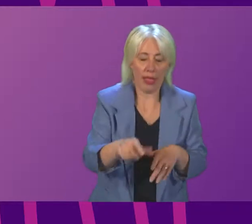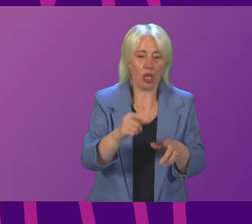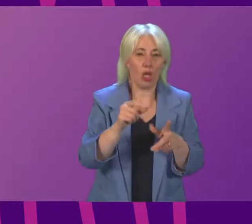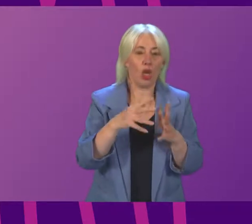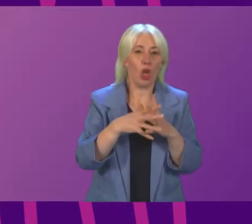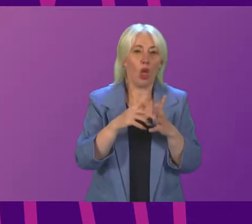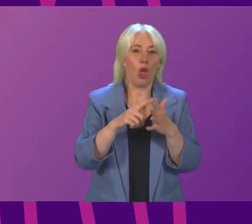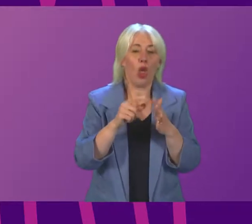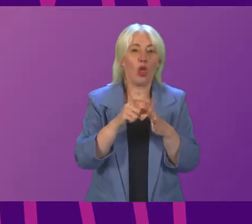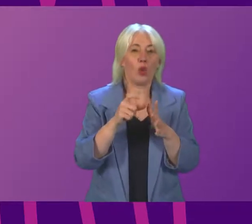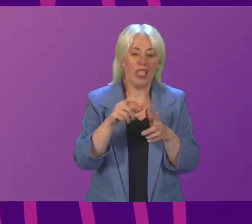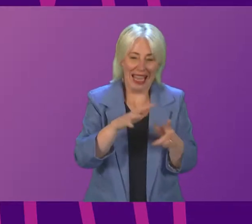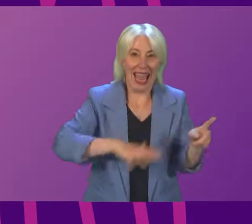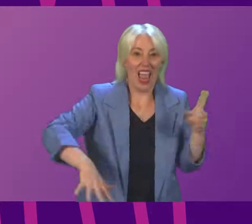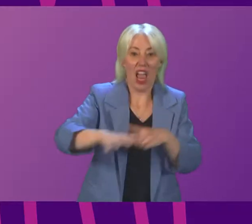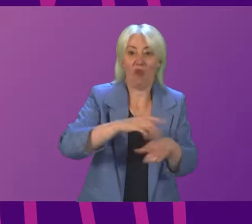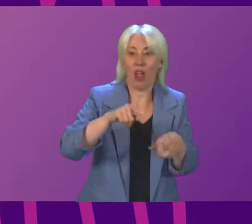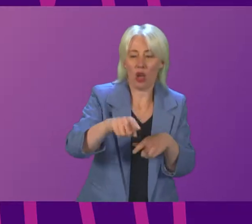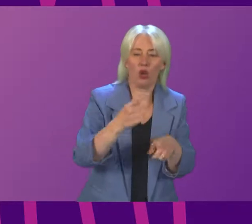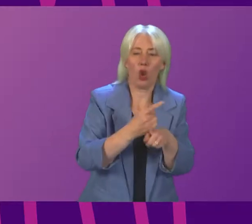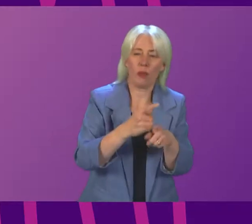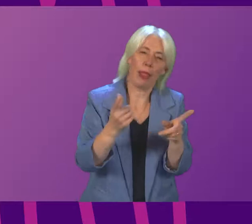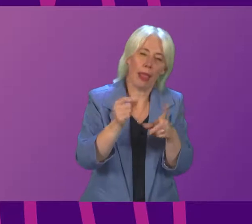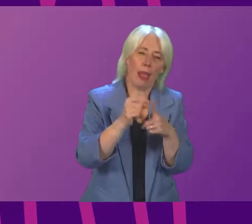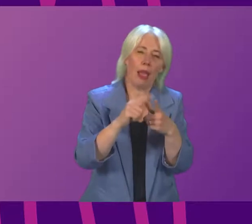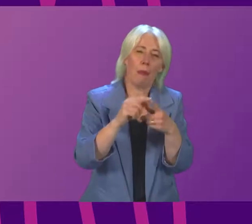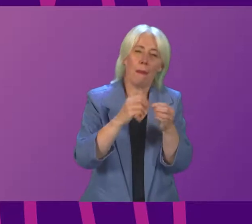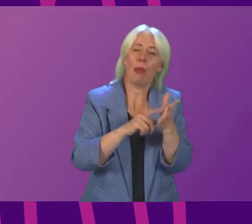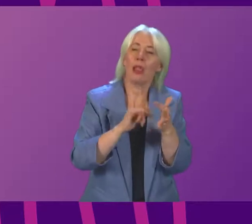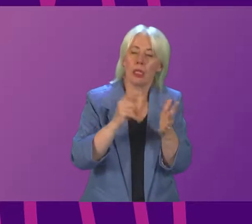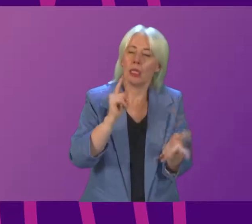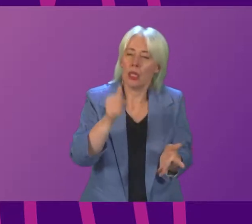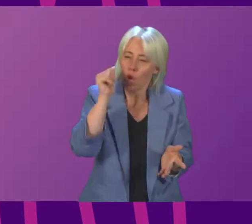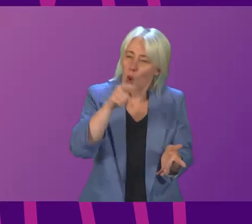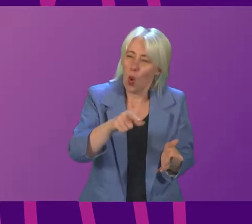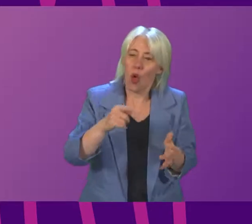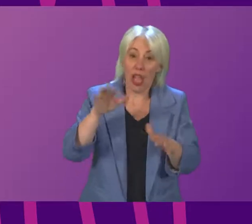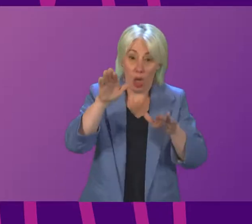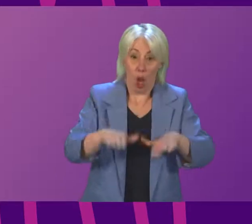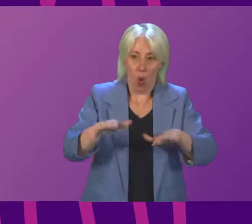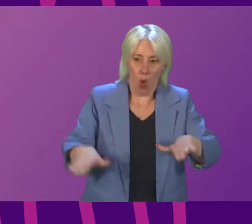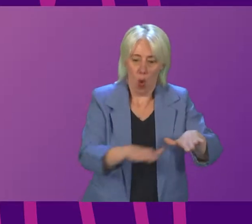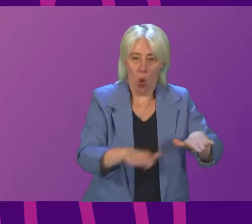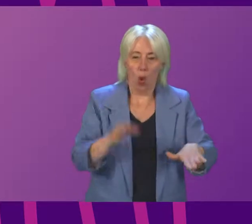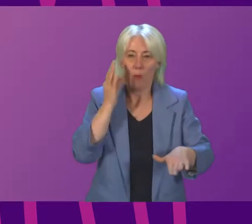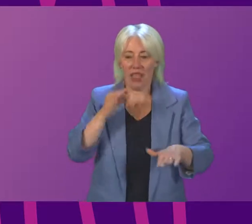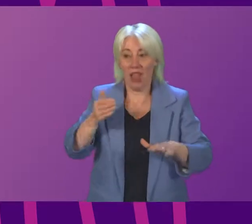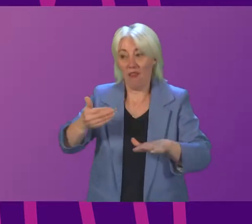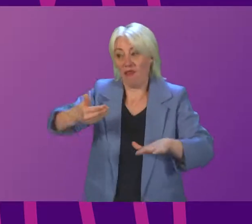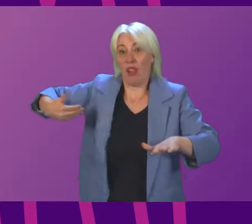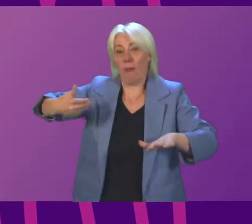that Christine Graham talks about in Peebles. Thankfully, the flood banks in